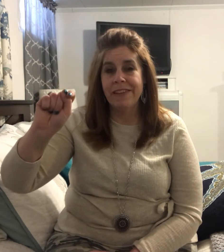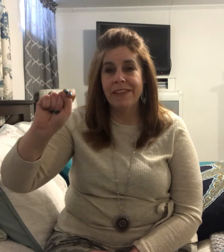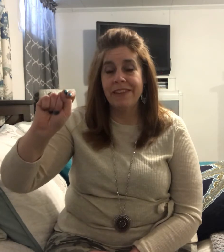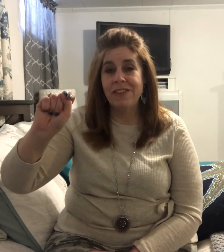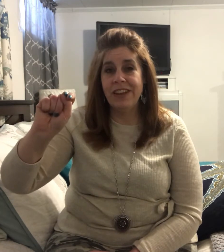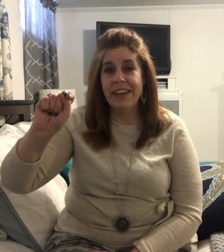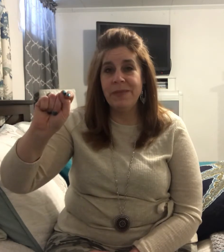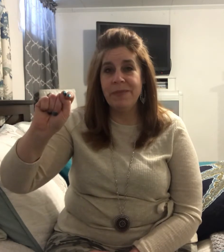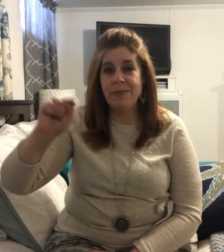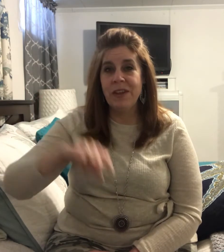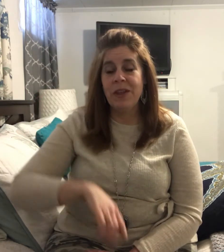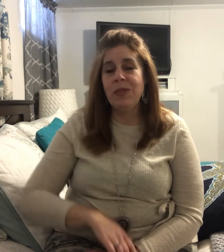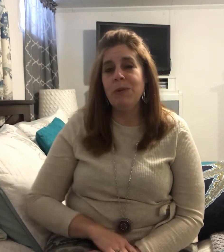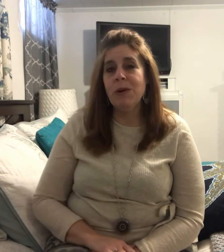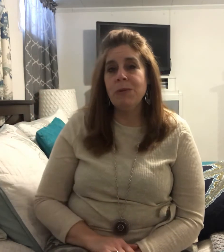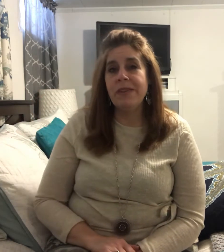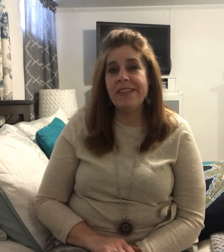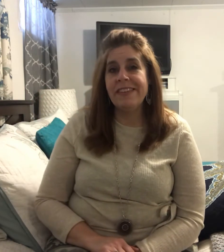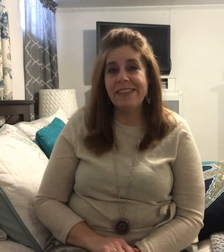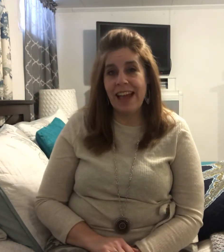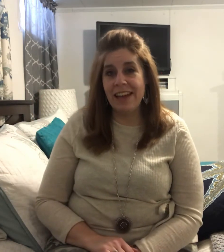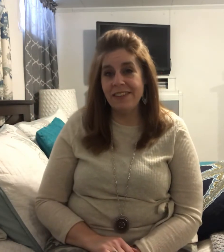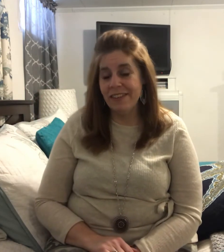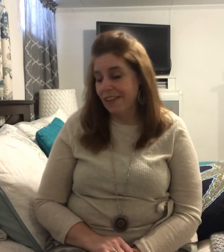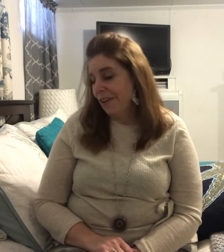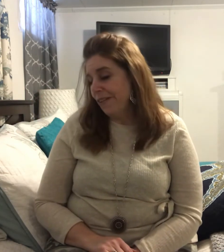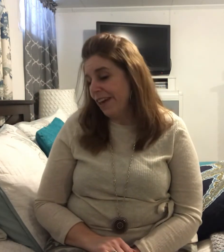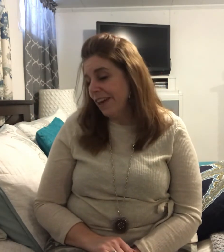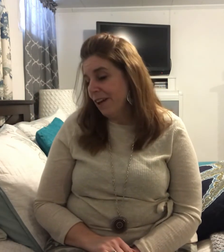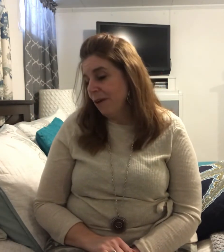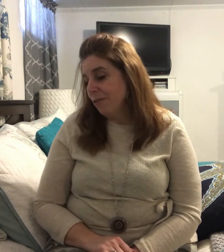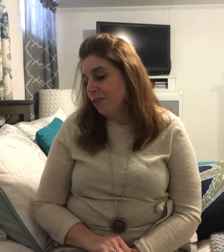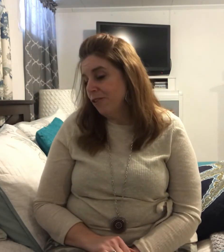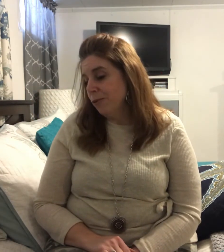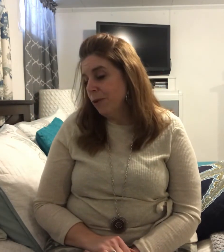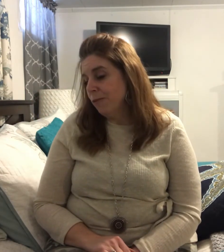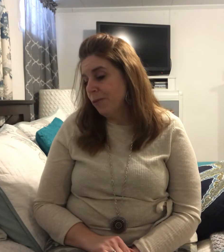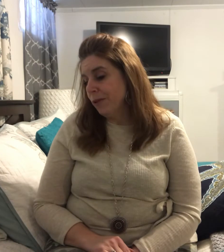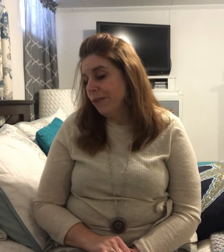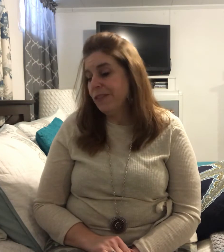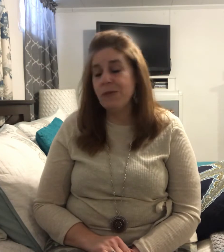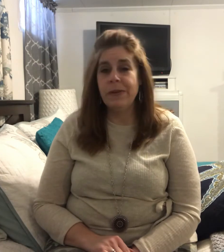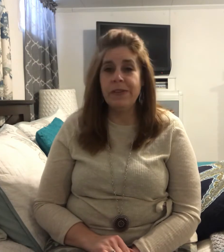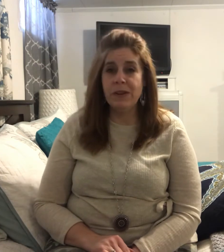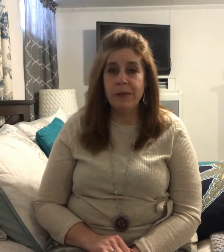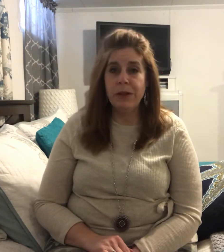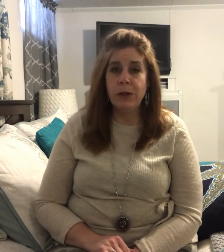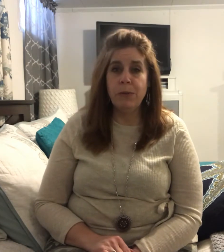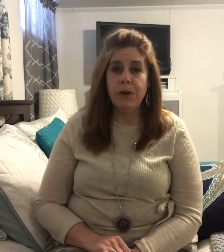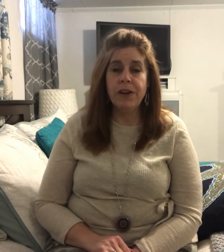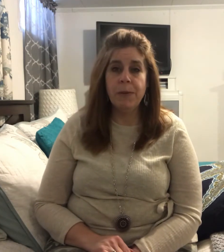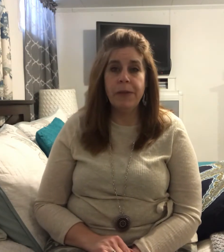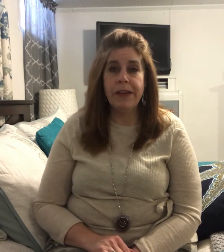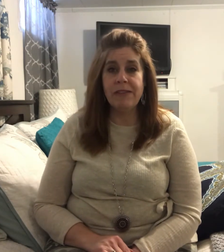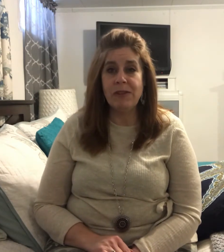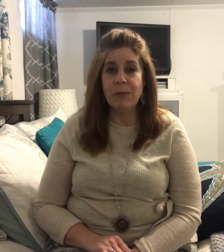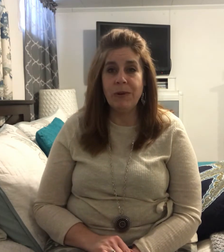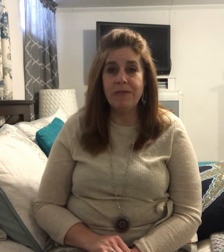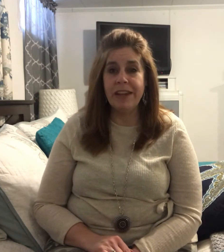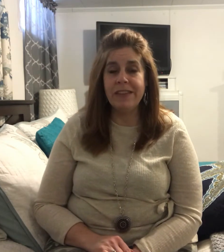Did you get it? The word was sat. Okay I'm going to do one more. This one is going to be a little more complex. little more advanced.